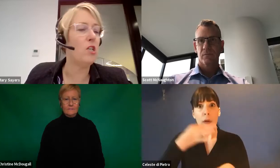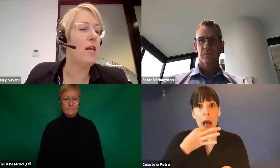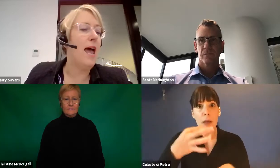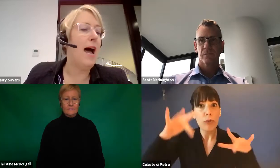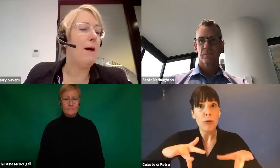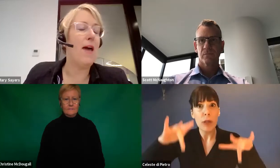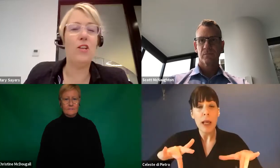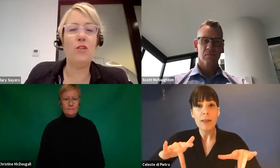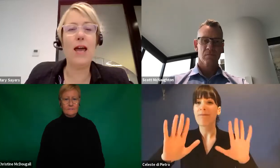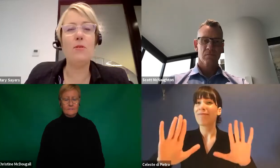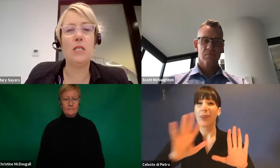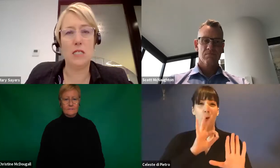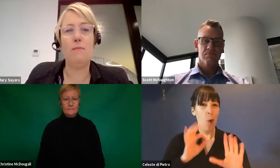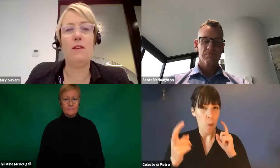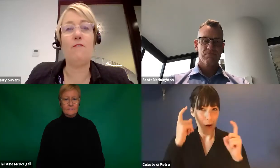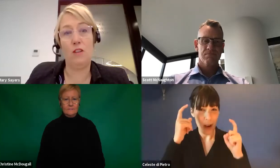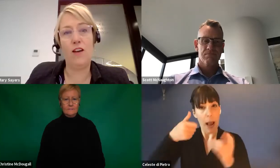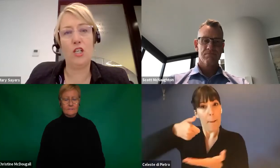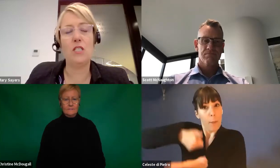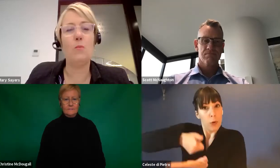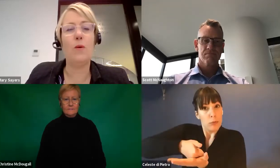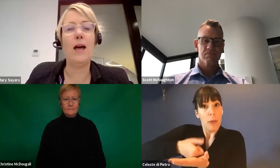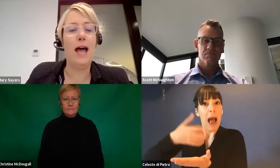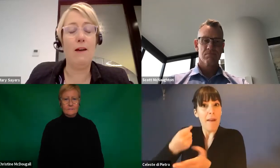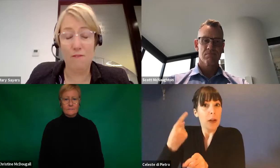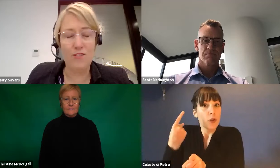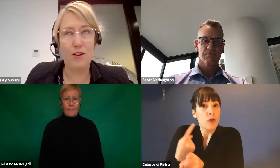function and you're able to submit further functions.